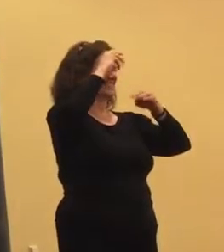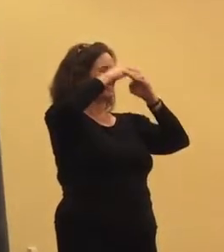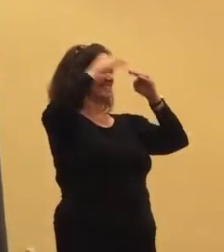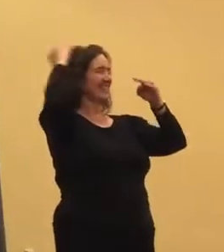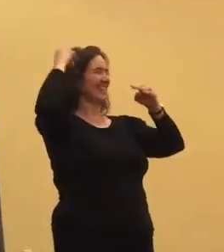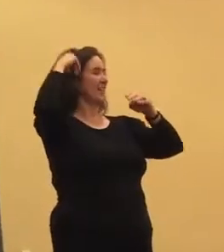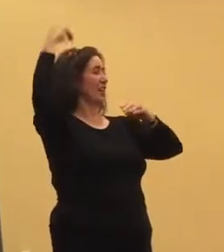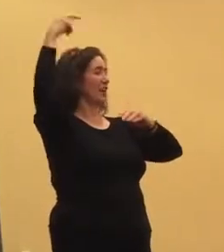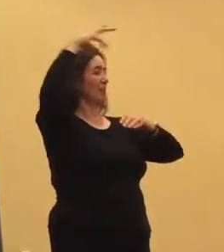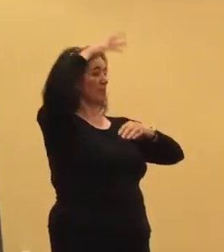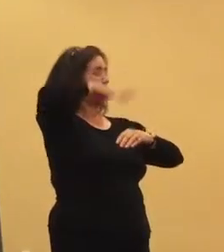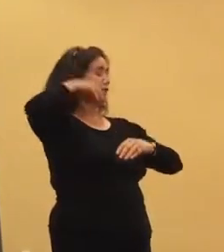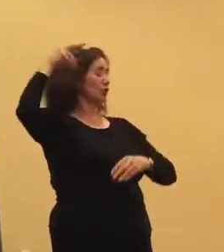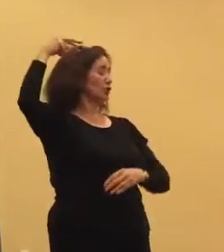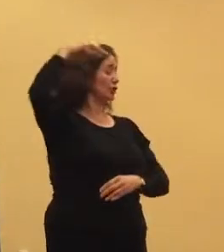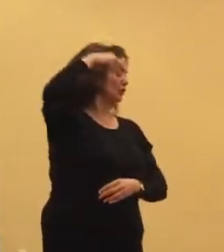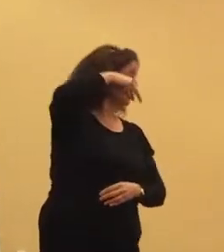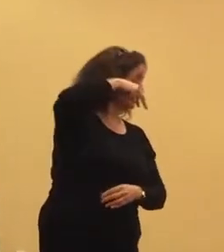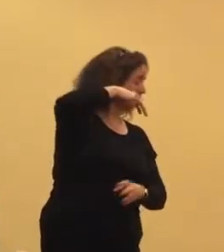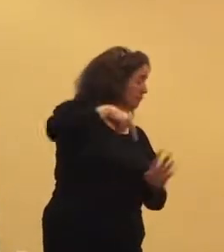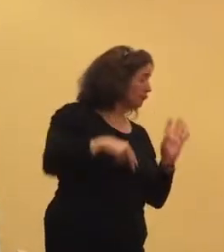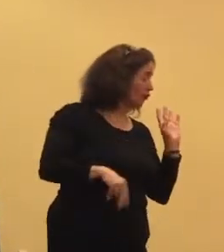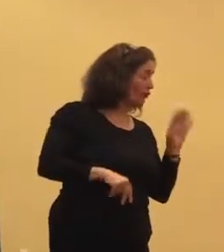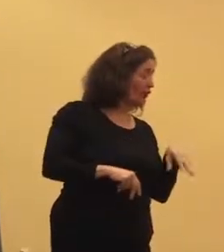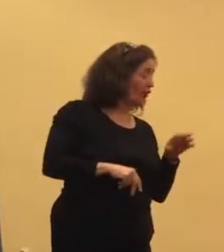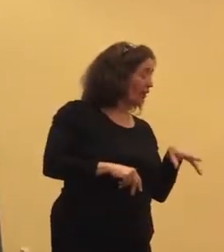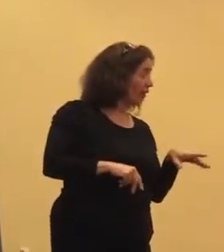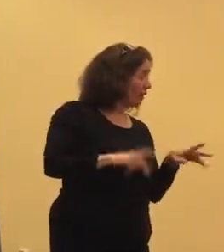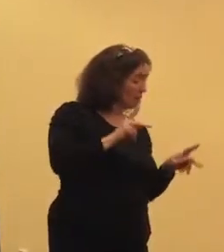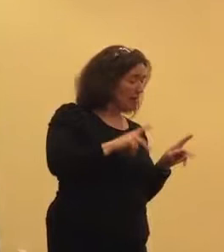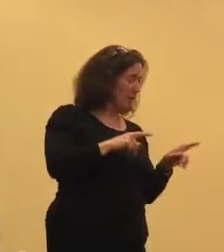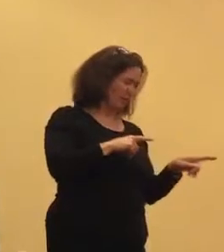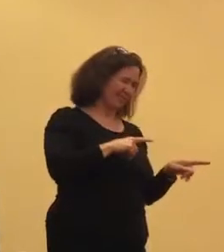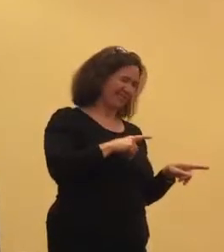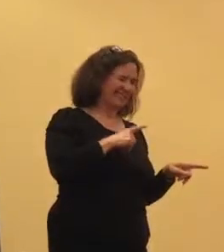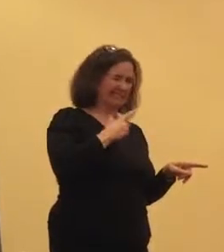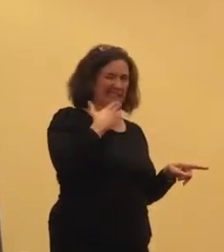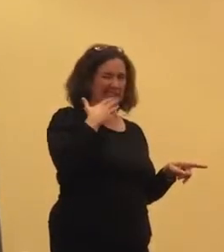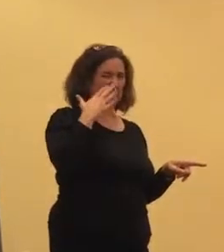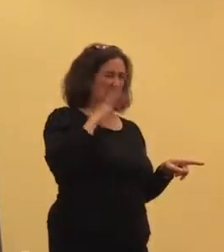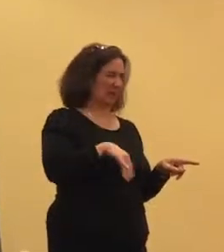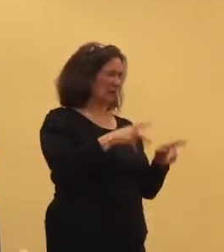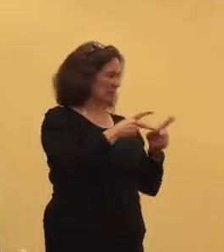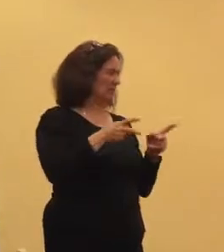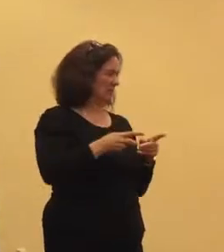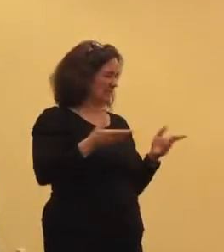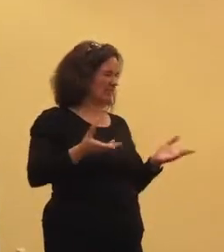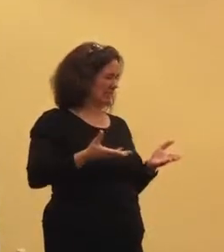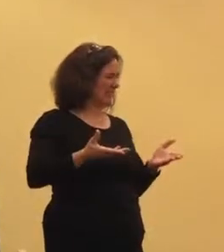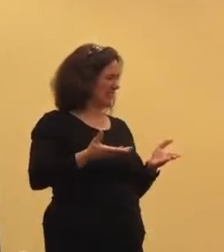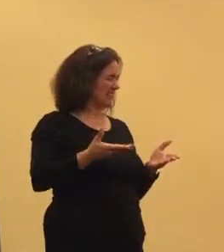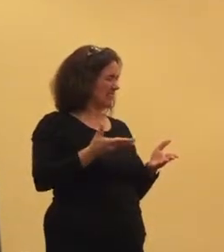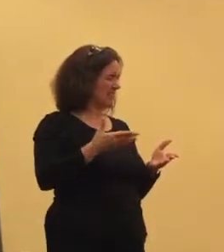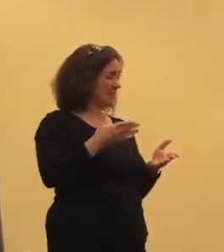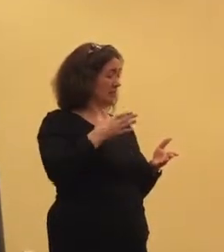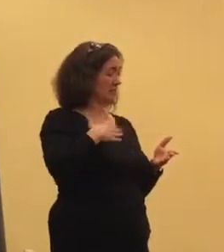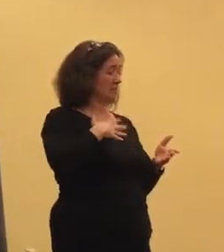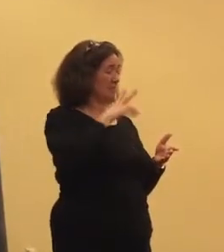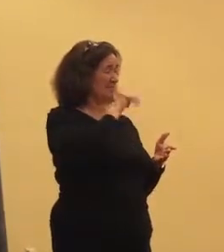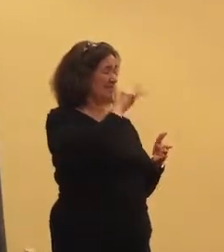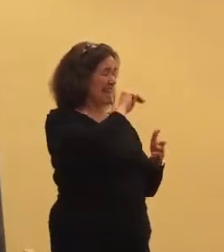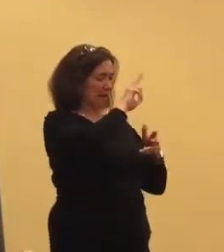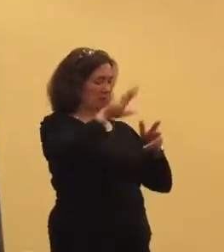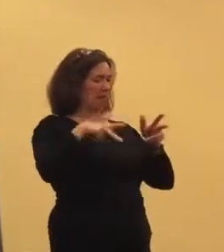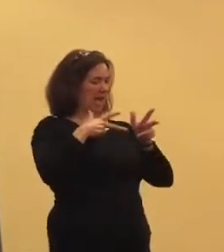And a stranger was looking down on us and said, folks, you're in a really bad spot. My van is just behind